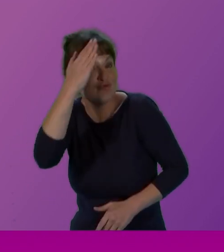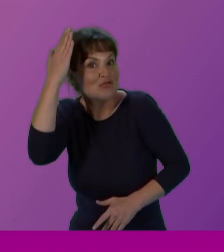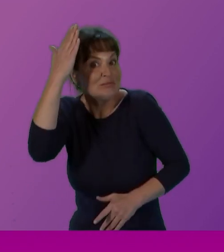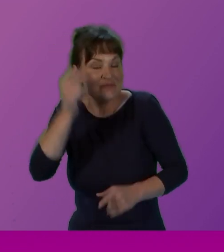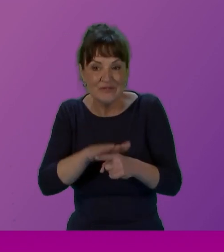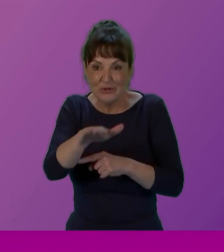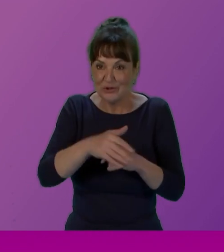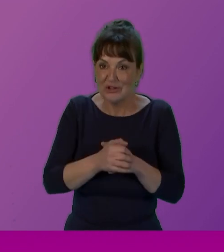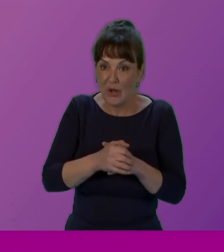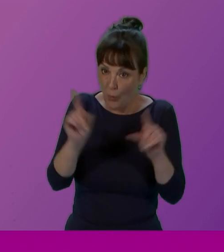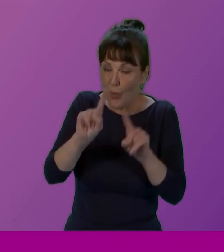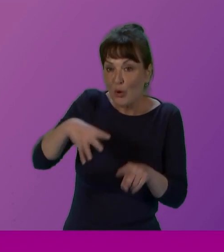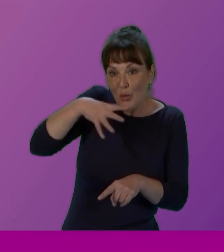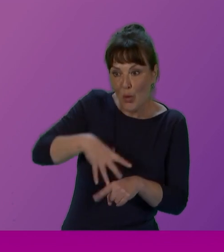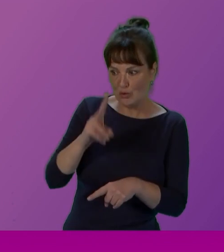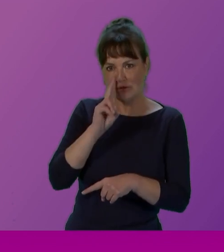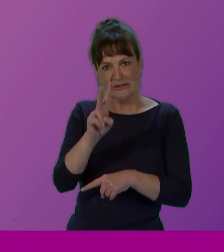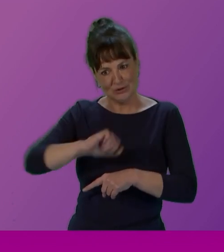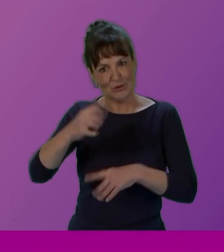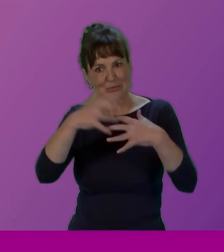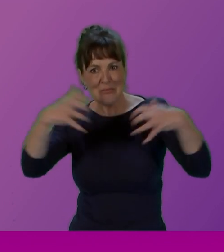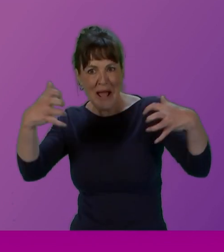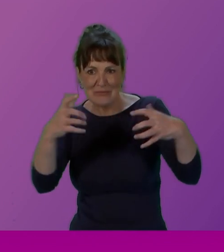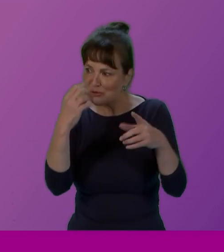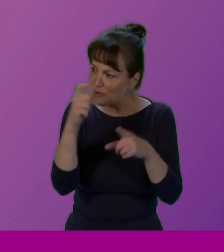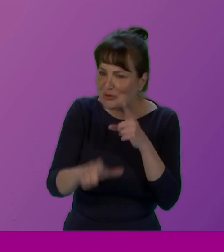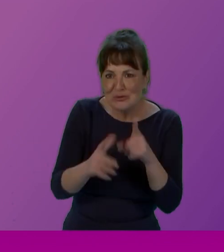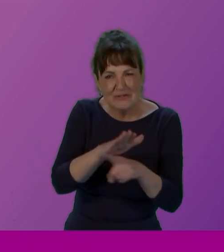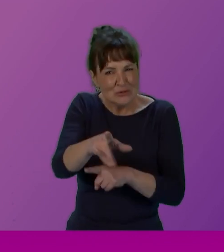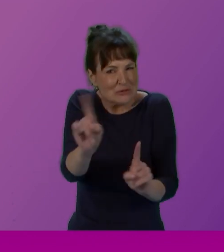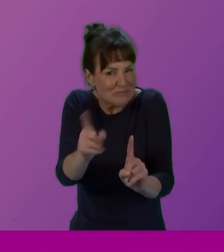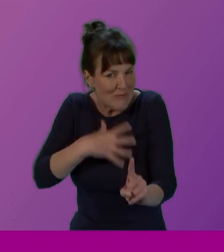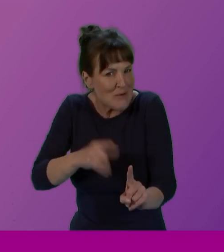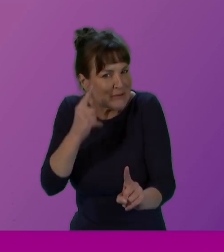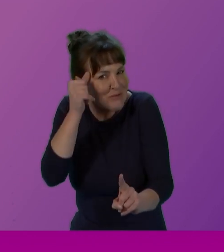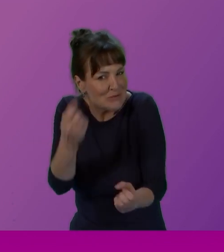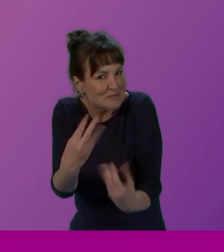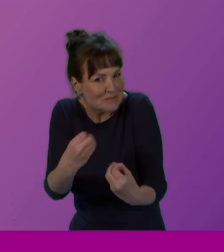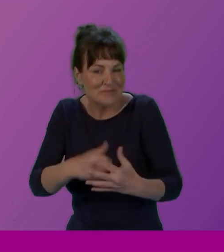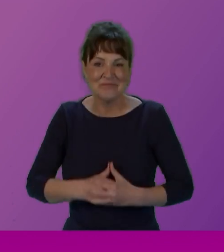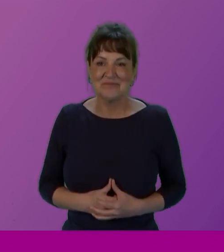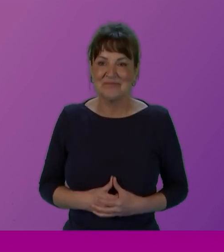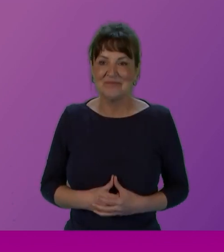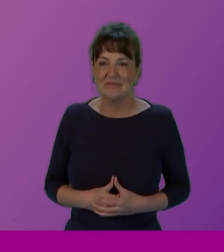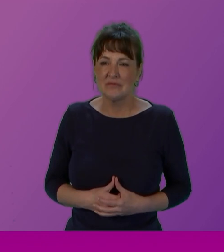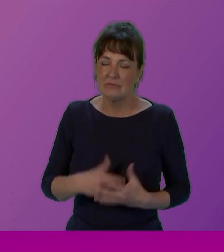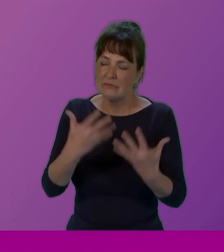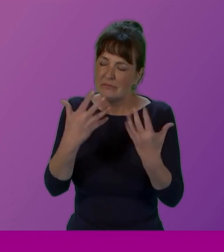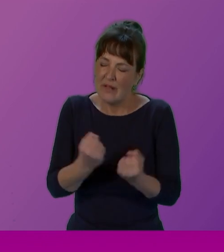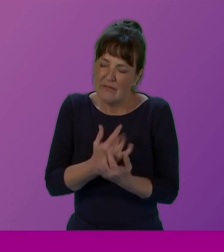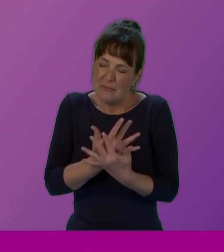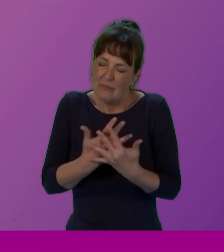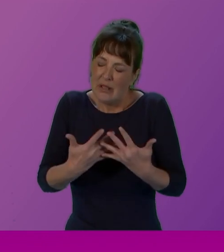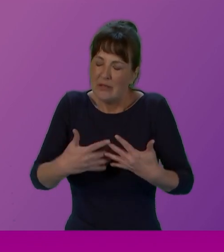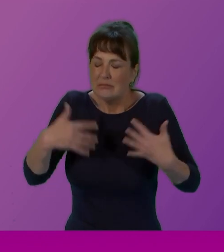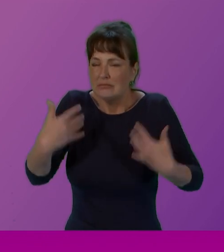future, and what you would like to see your Parliament do to help achieve such ambitions. There are many exceptional women in